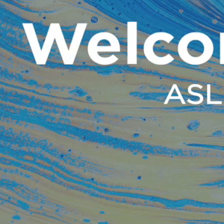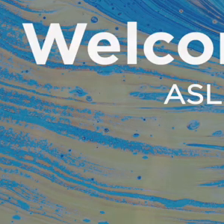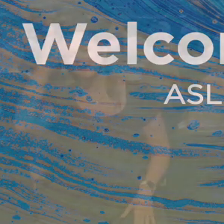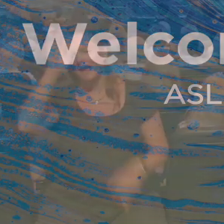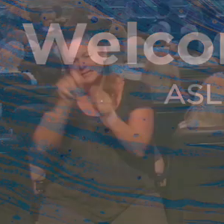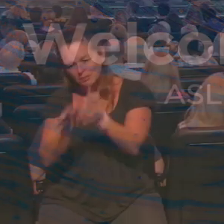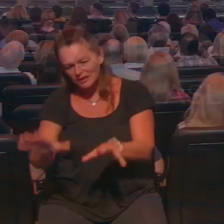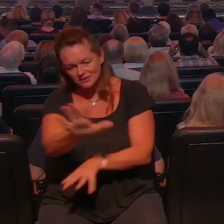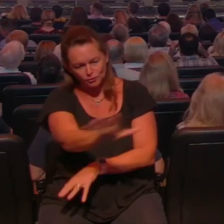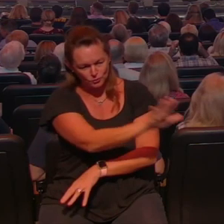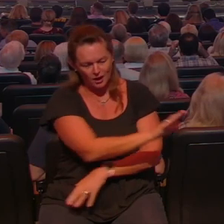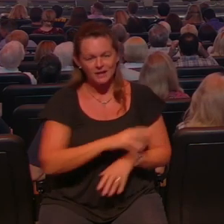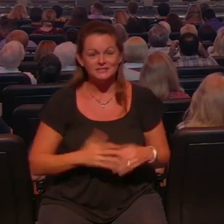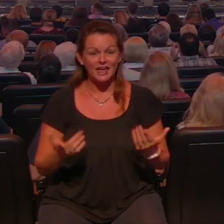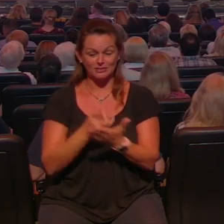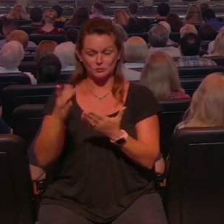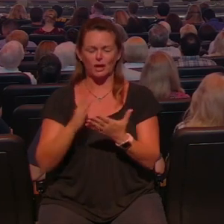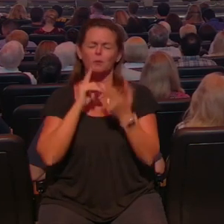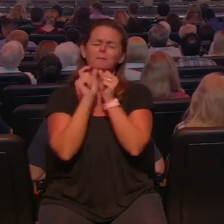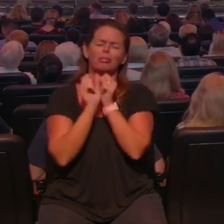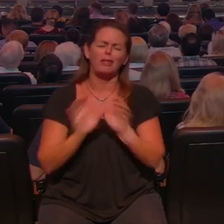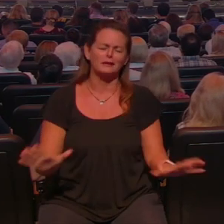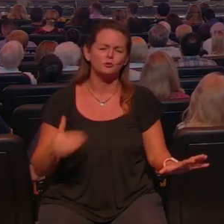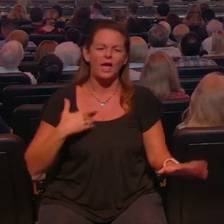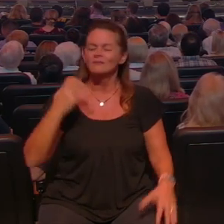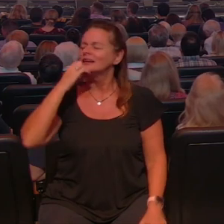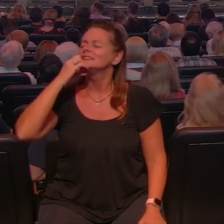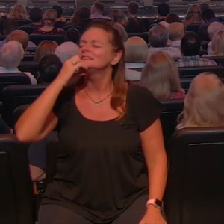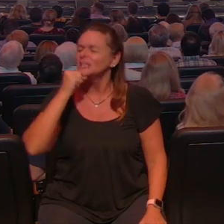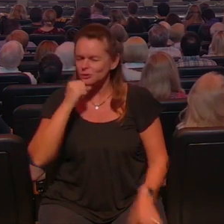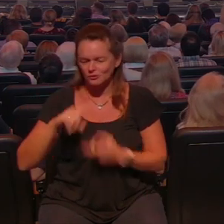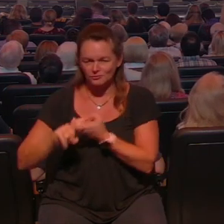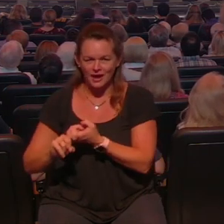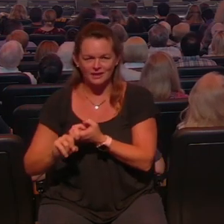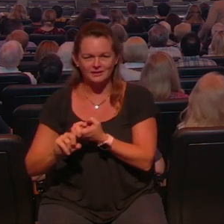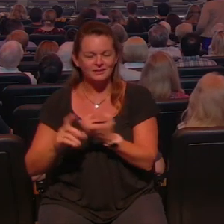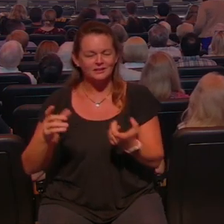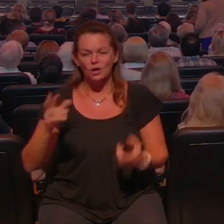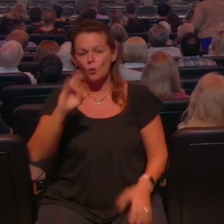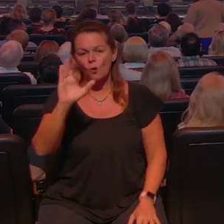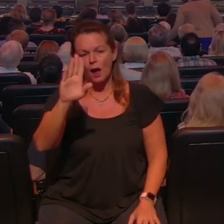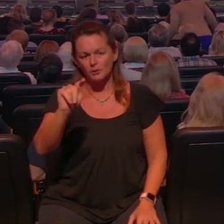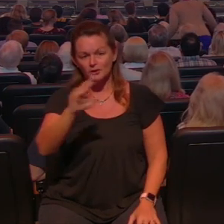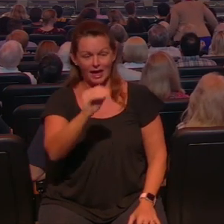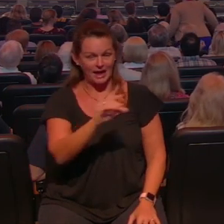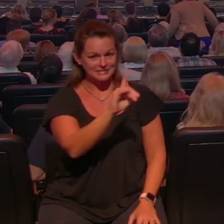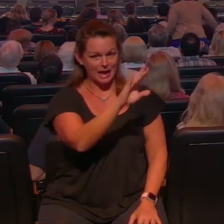and we're blessed this weekend to have with us a dear friend a pastor Robert and Debbie Morris from Gateway Church senior